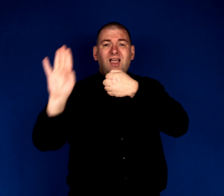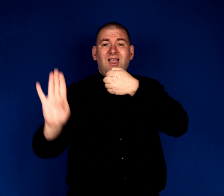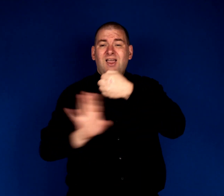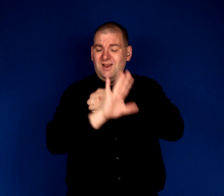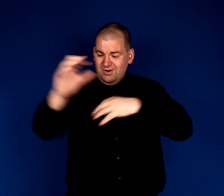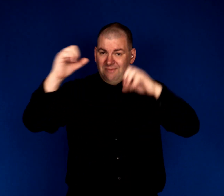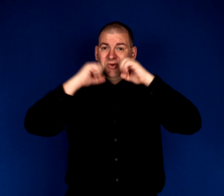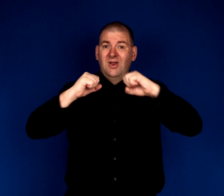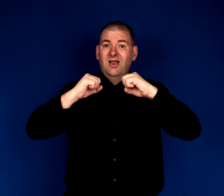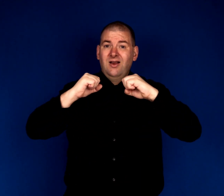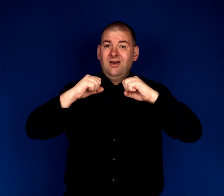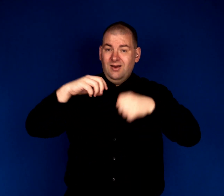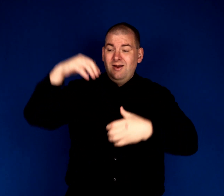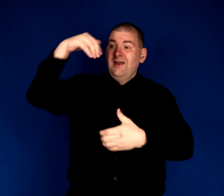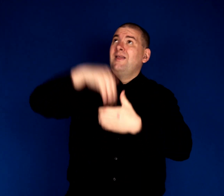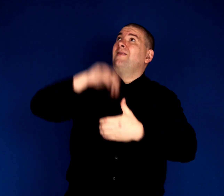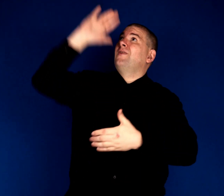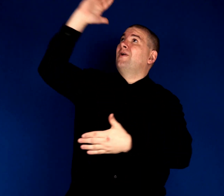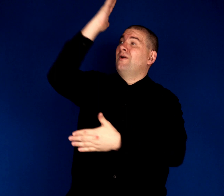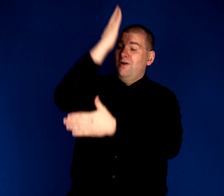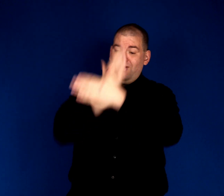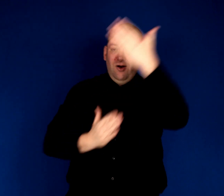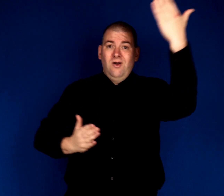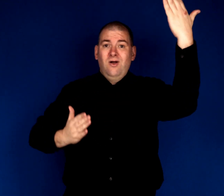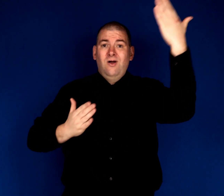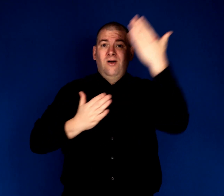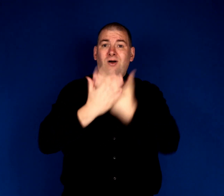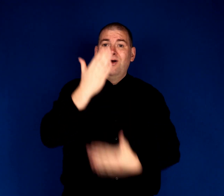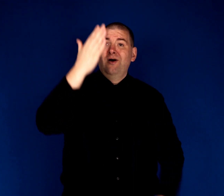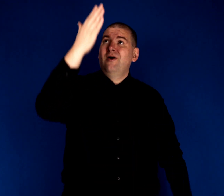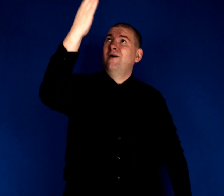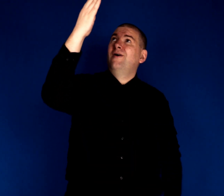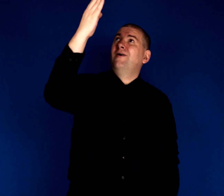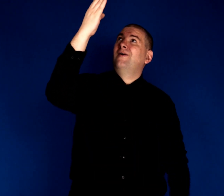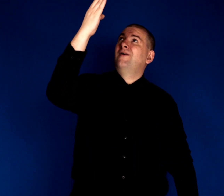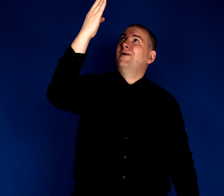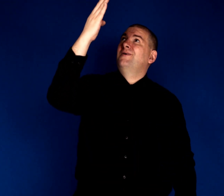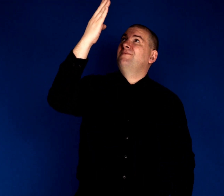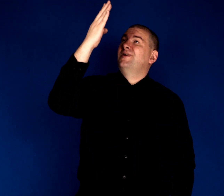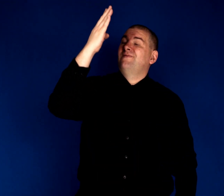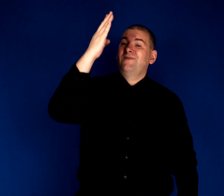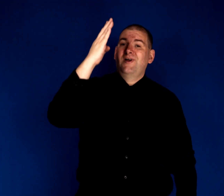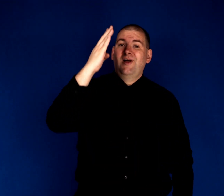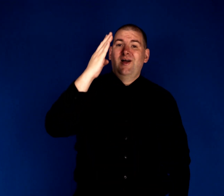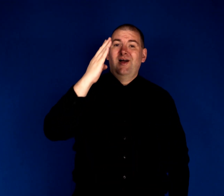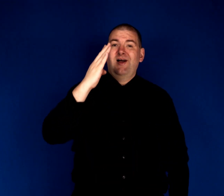sheltered in the arms of God.